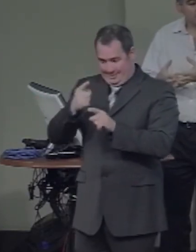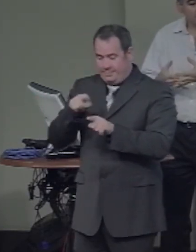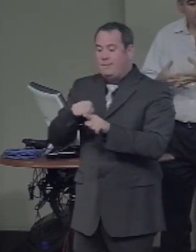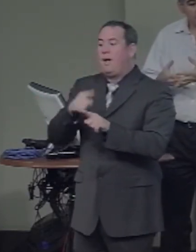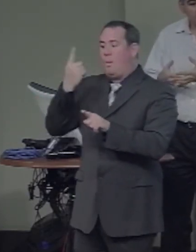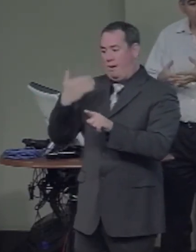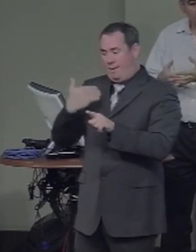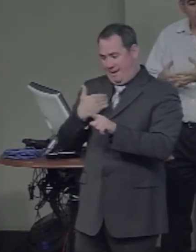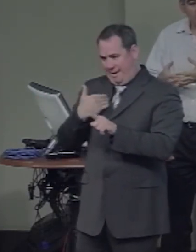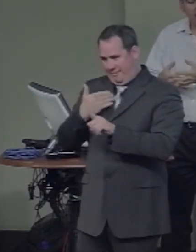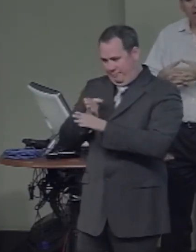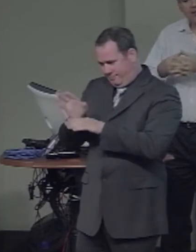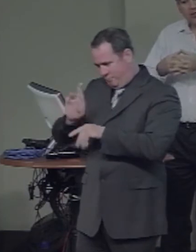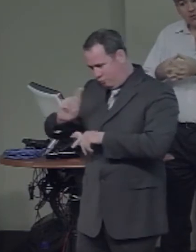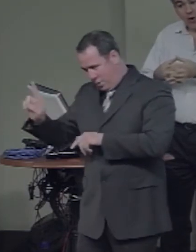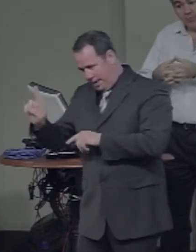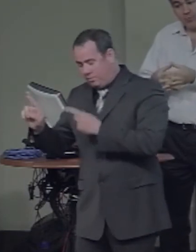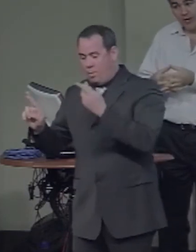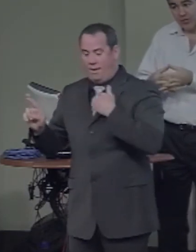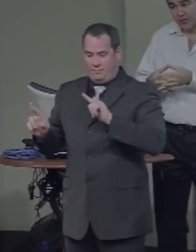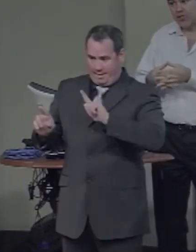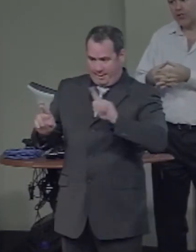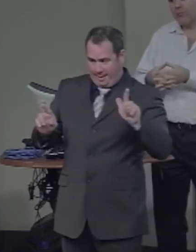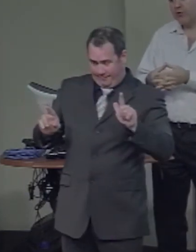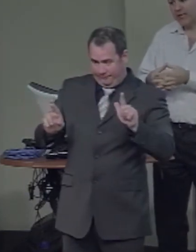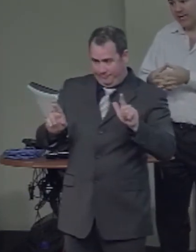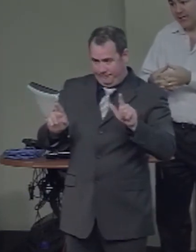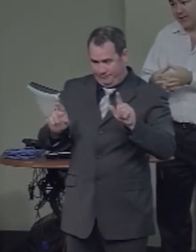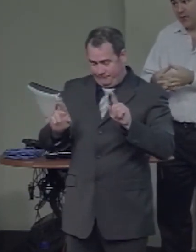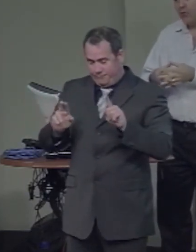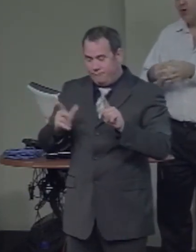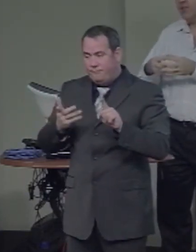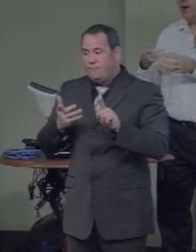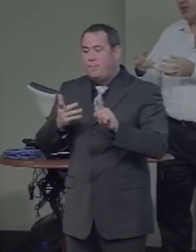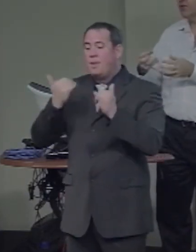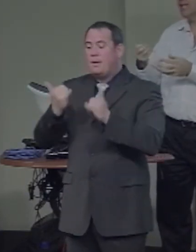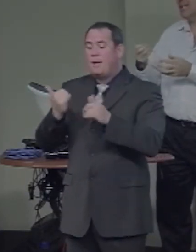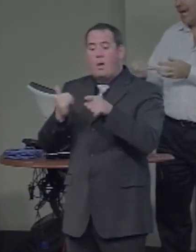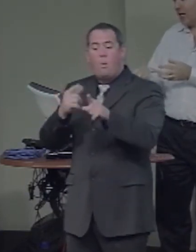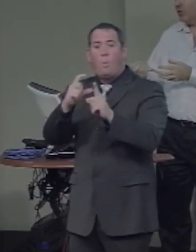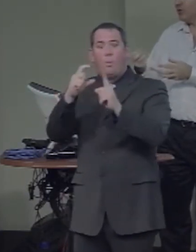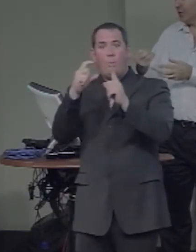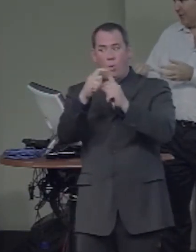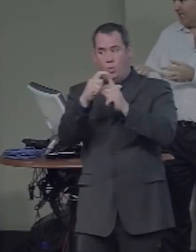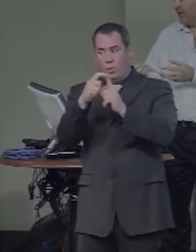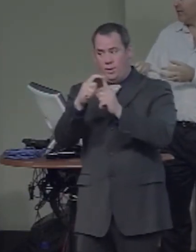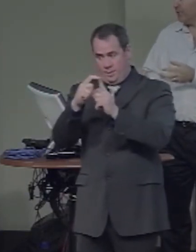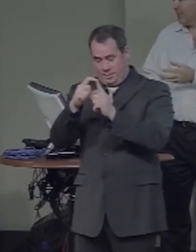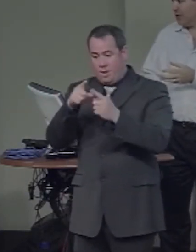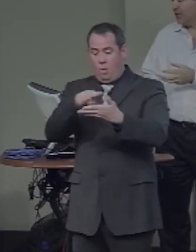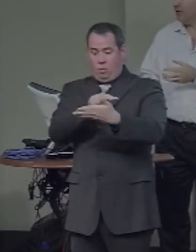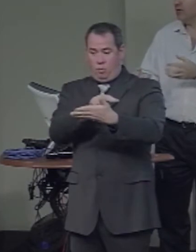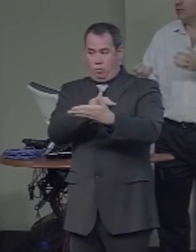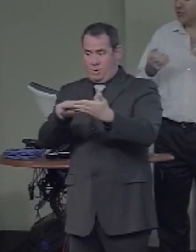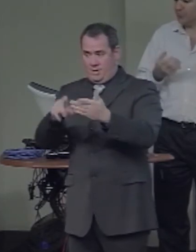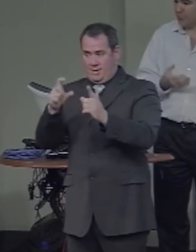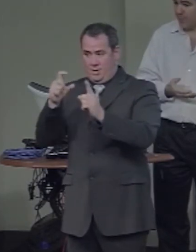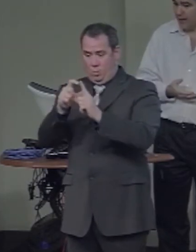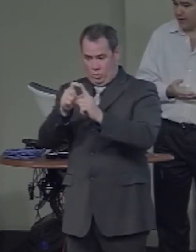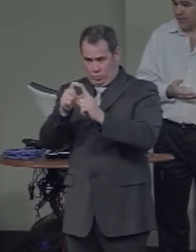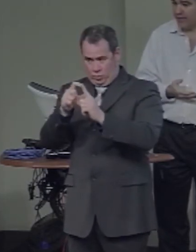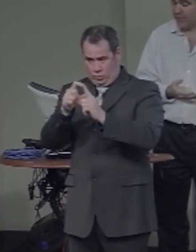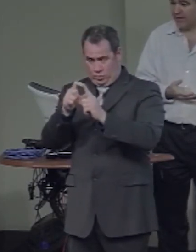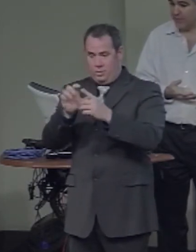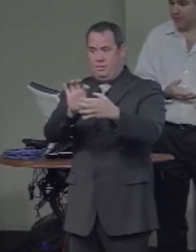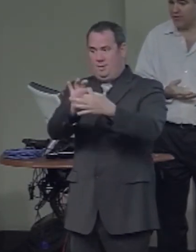word representations have a strong pressure to communicate with other language-related information, which is